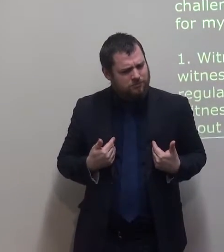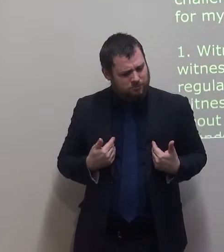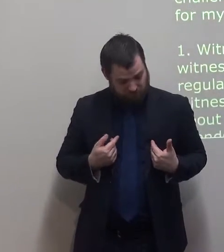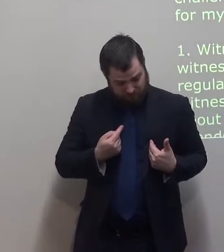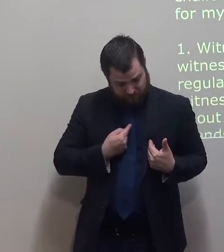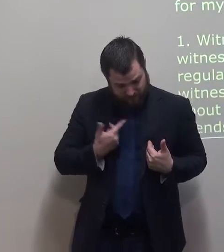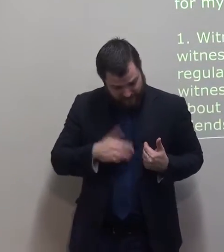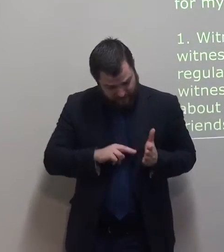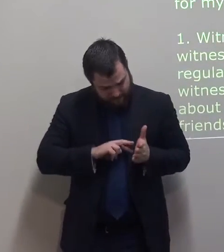I've got this here.